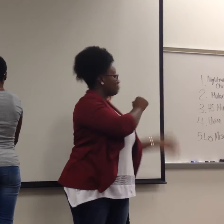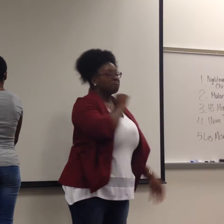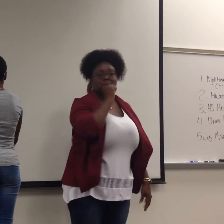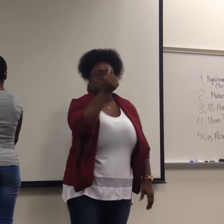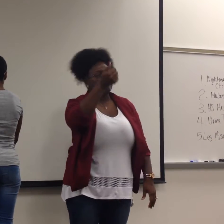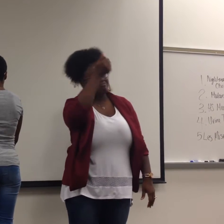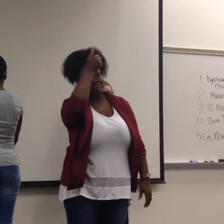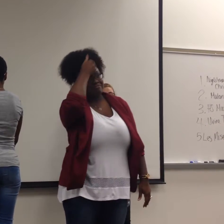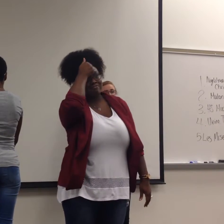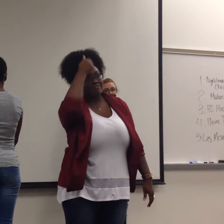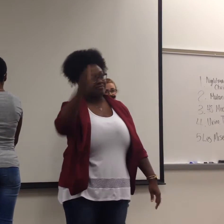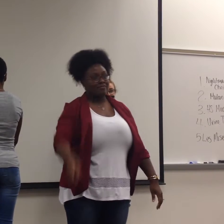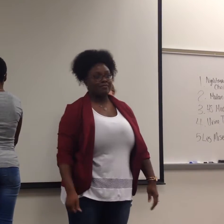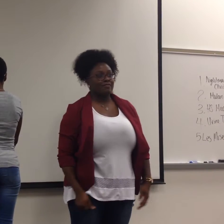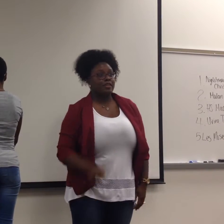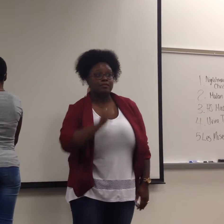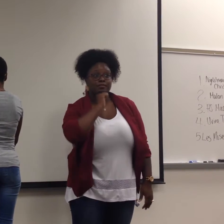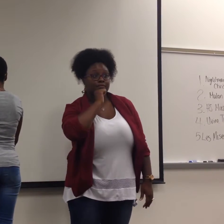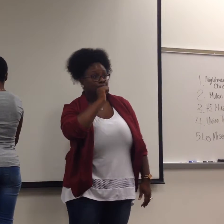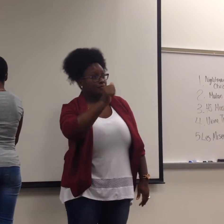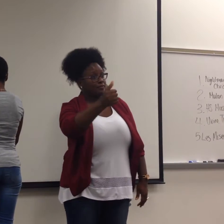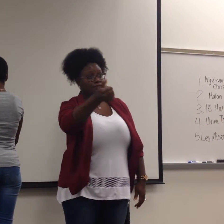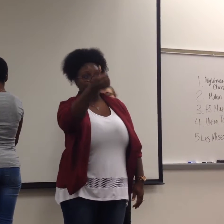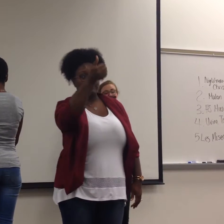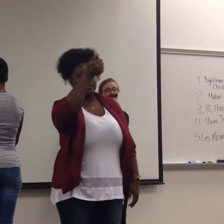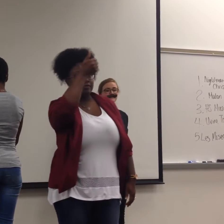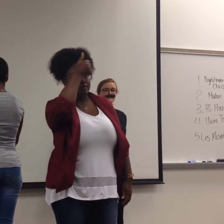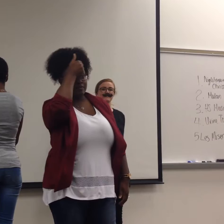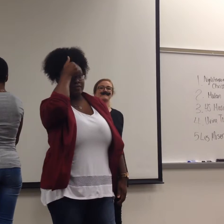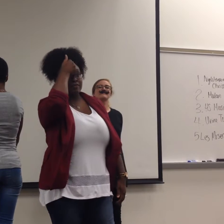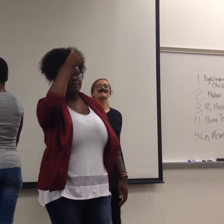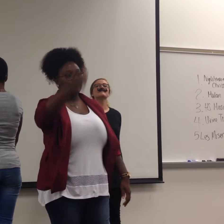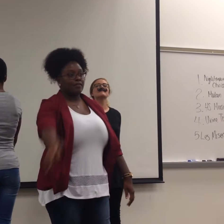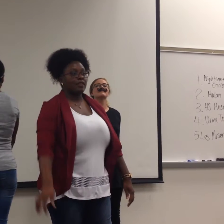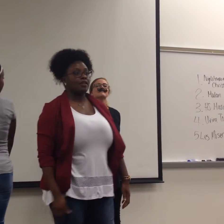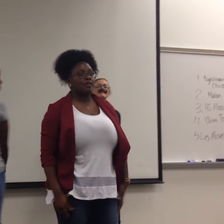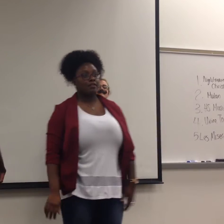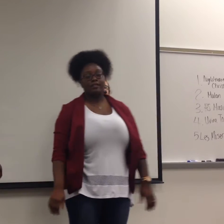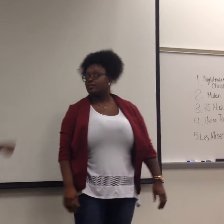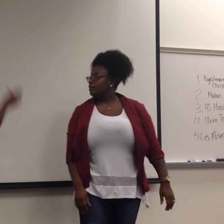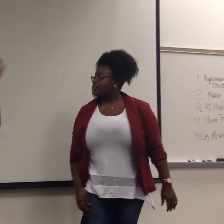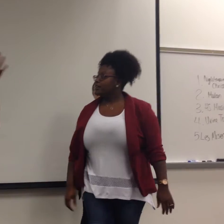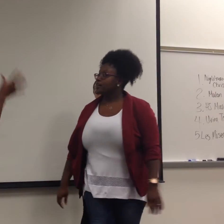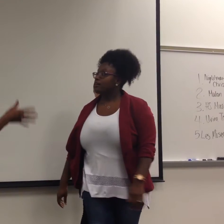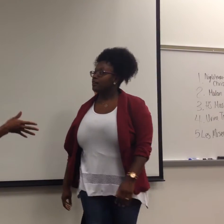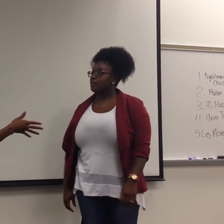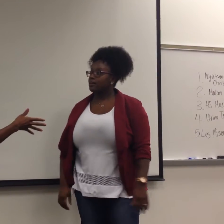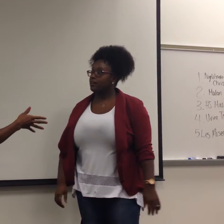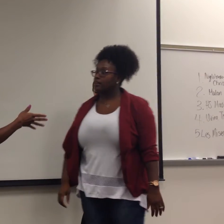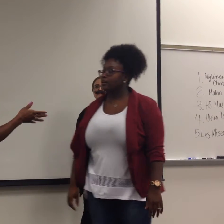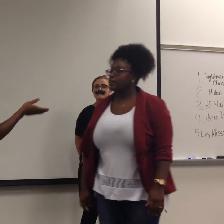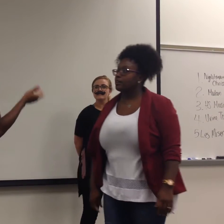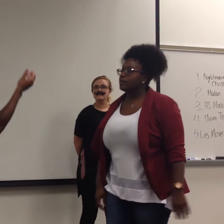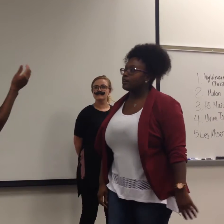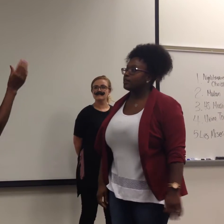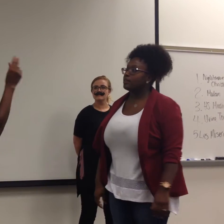don't be the bunny Don't be the bunny But daddy, we're talking about people, not